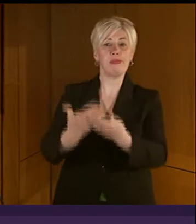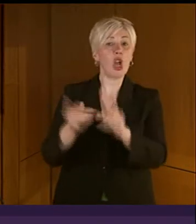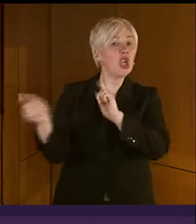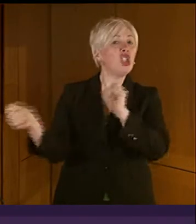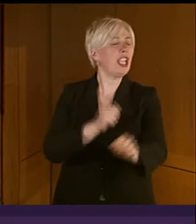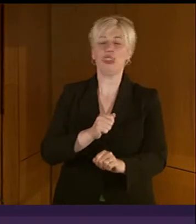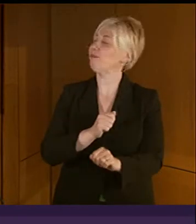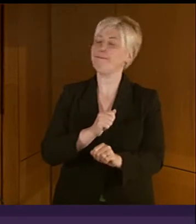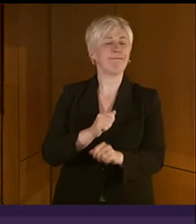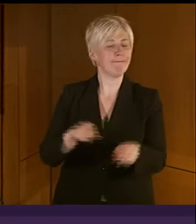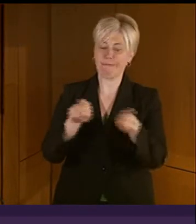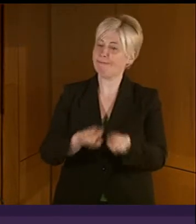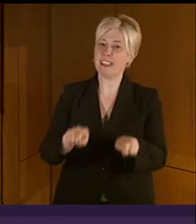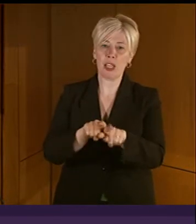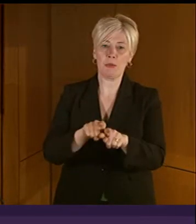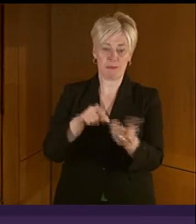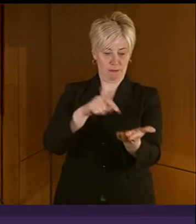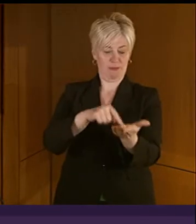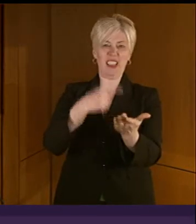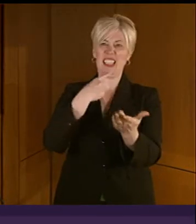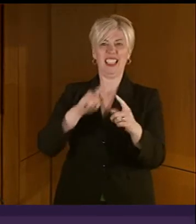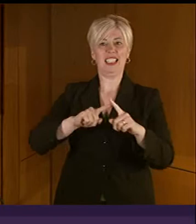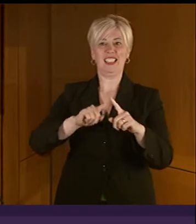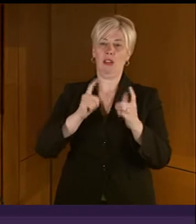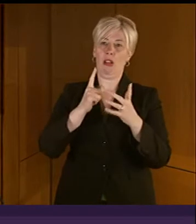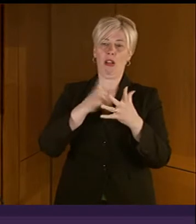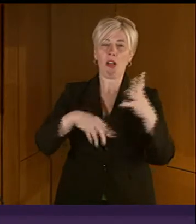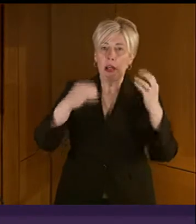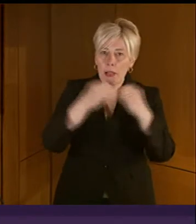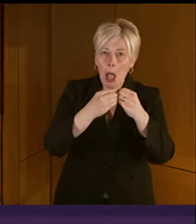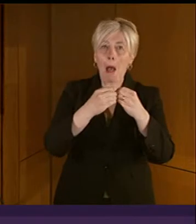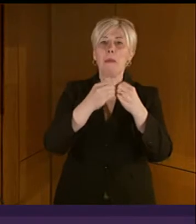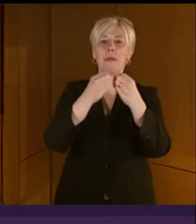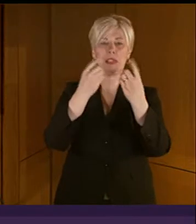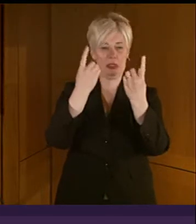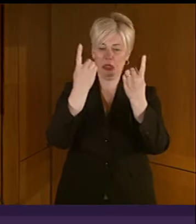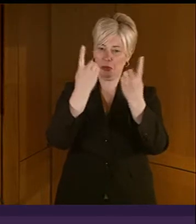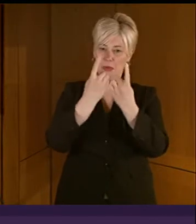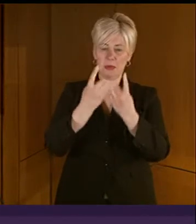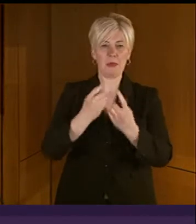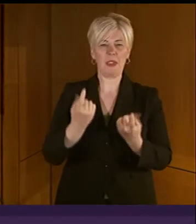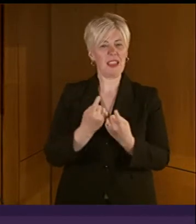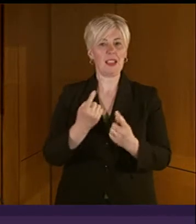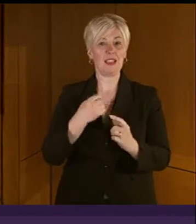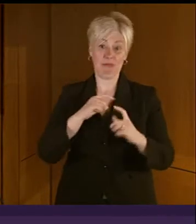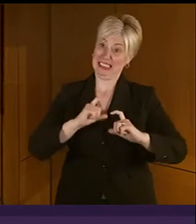with various similar clubs on offer, although I not sure what the uptake would be now for bulb growing.